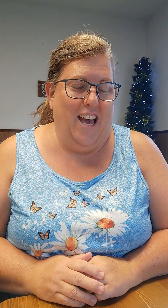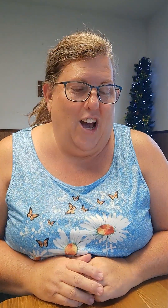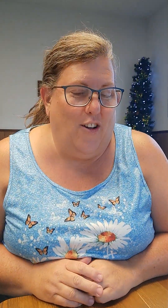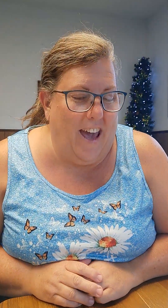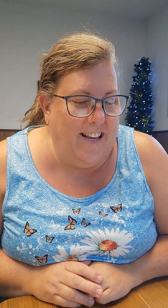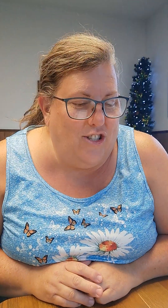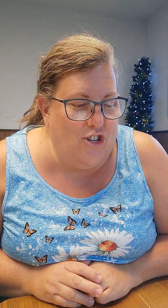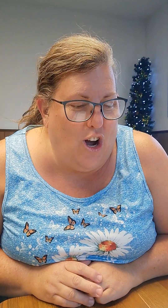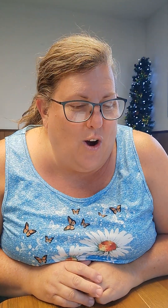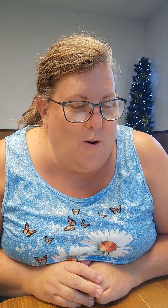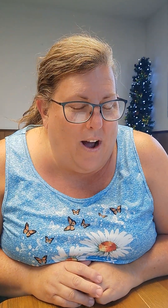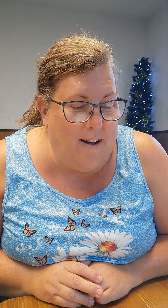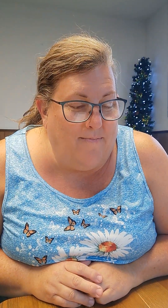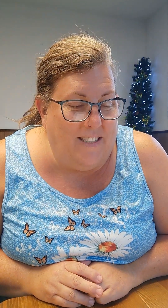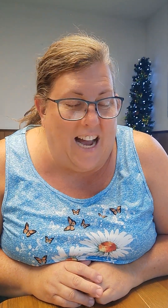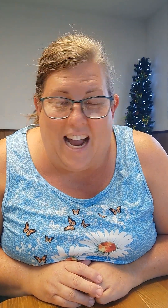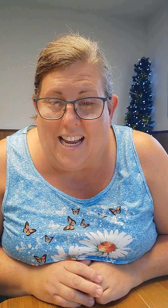Okay, so um, duck.